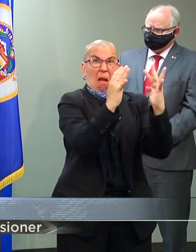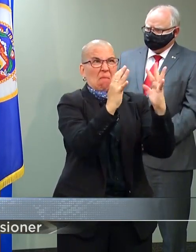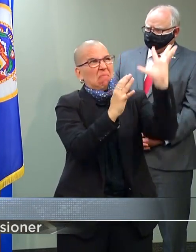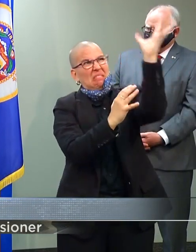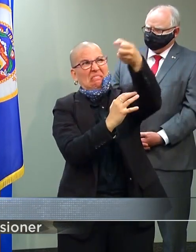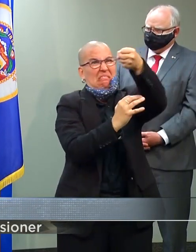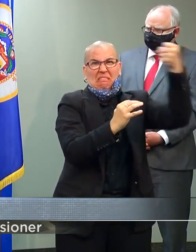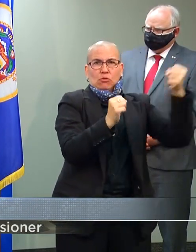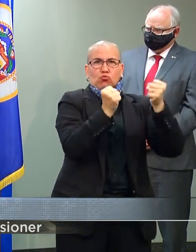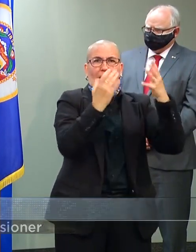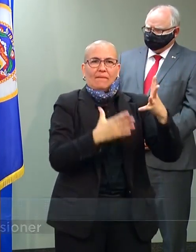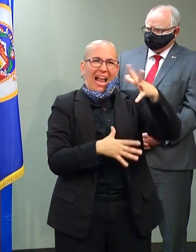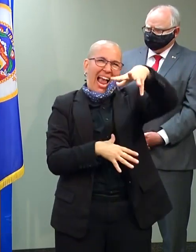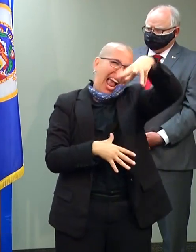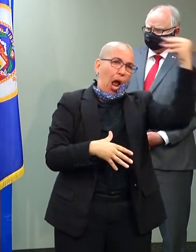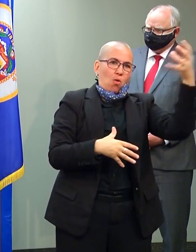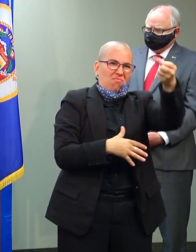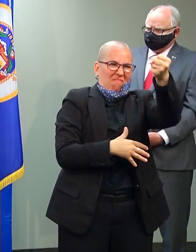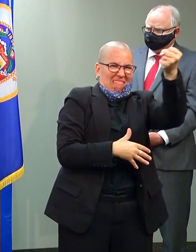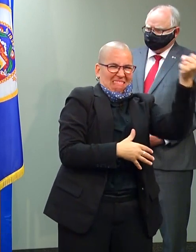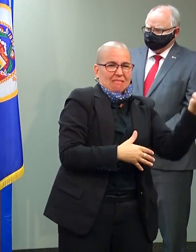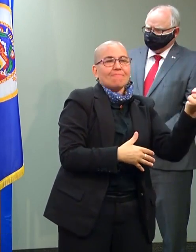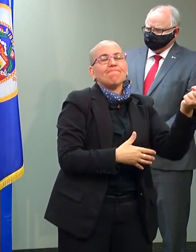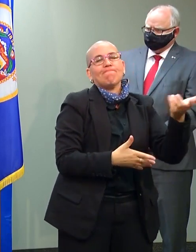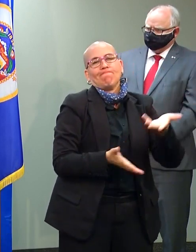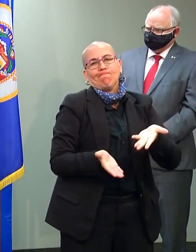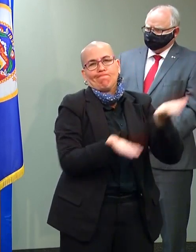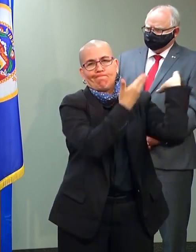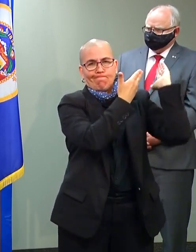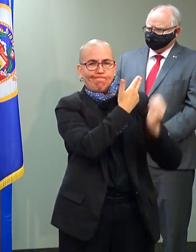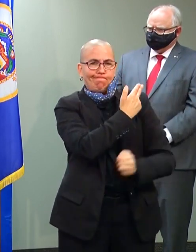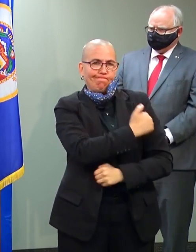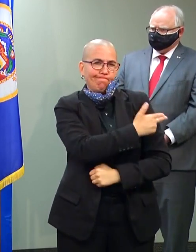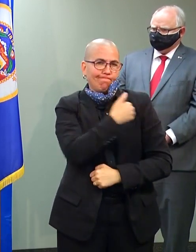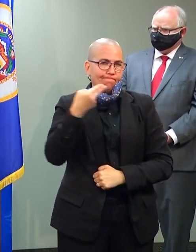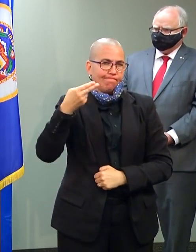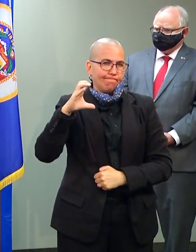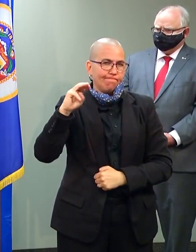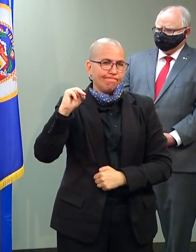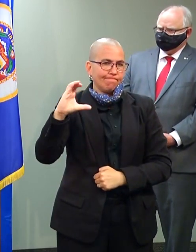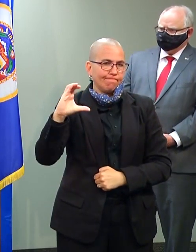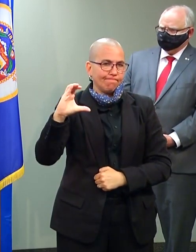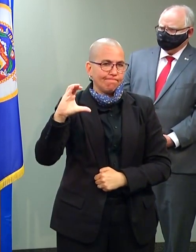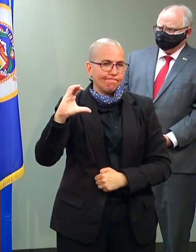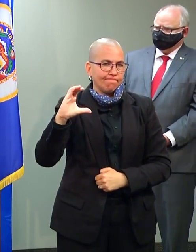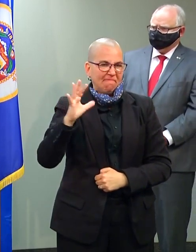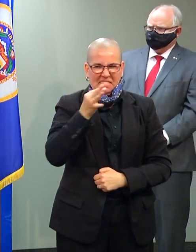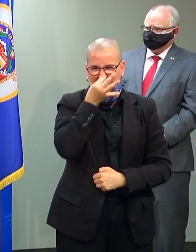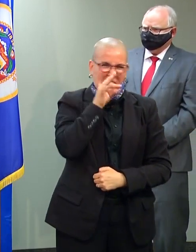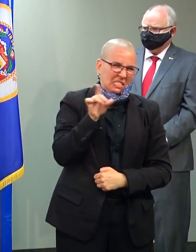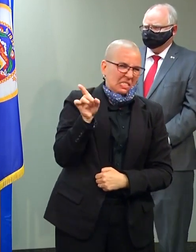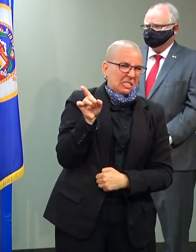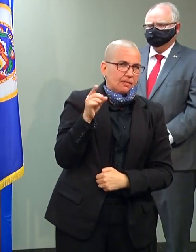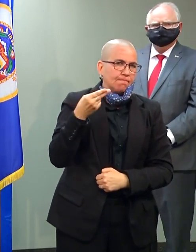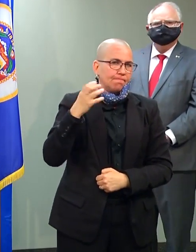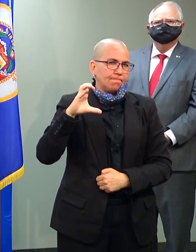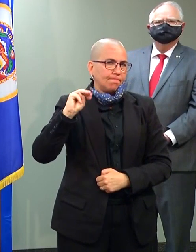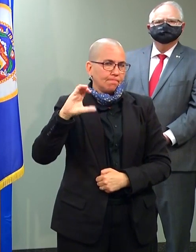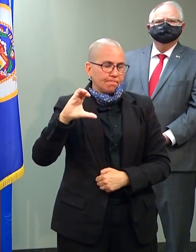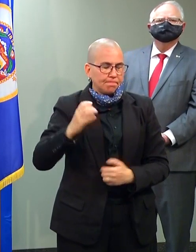to Hanvan County Medical Center, as I understand it, or to the closest available medical center for